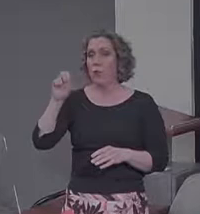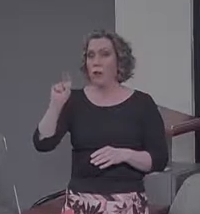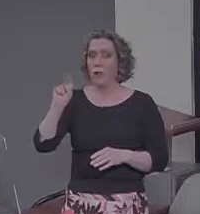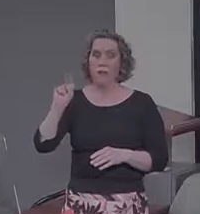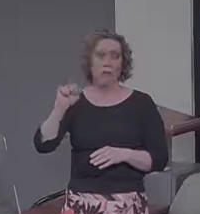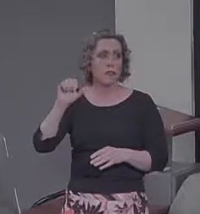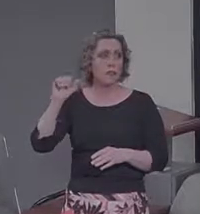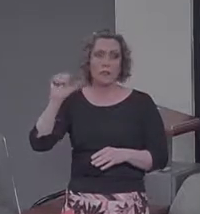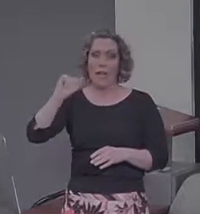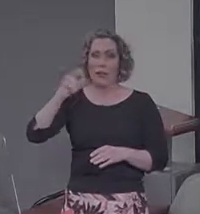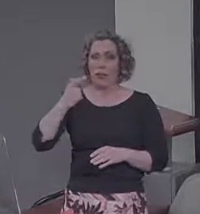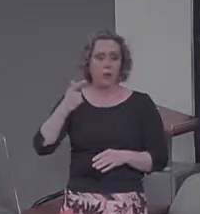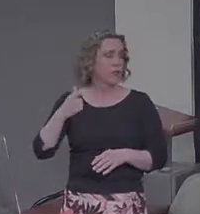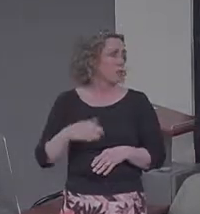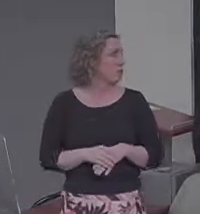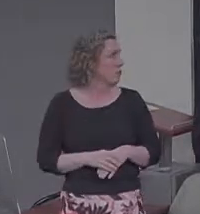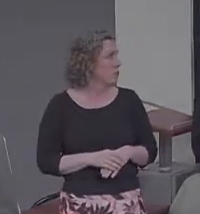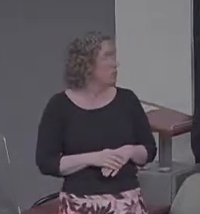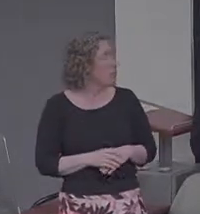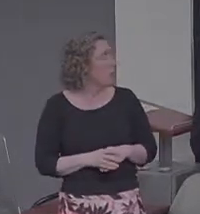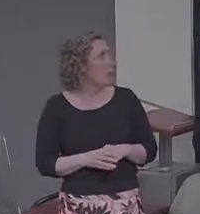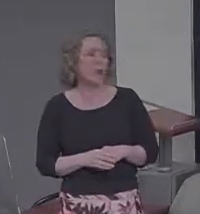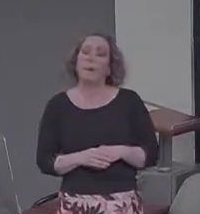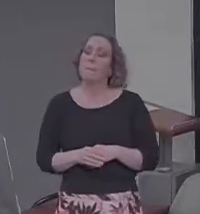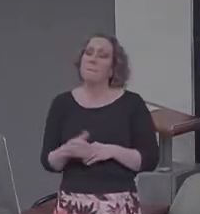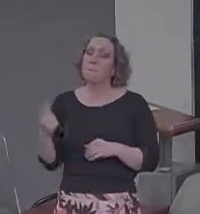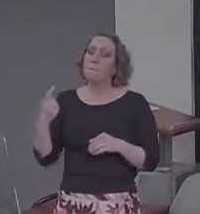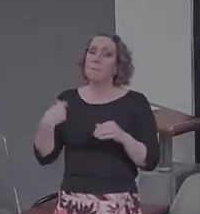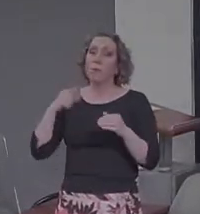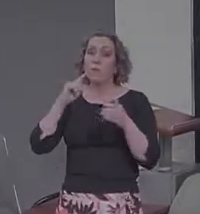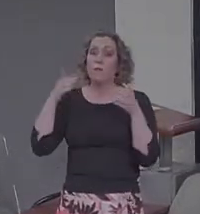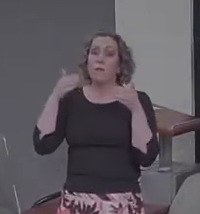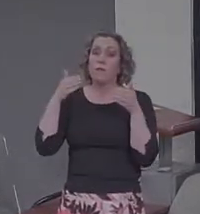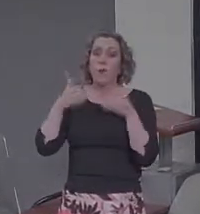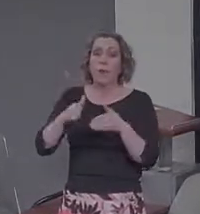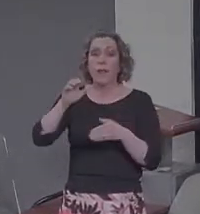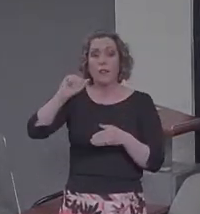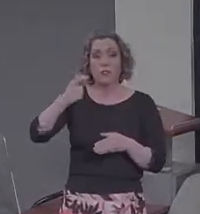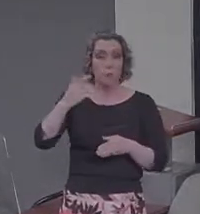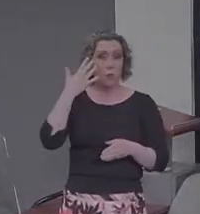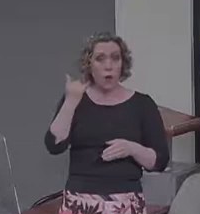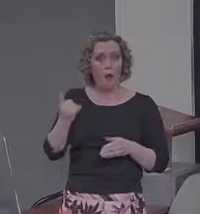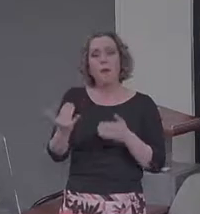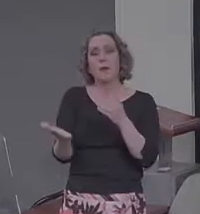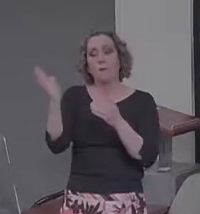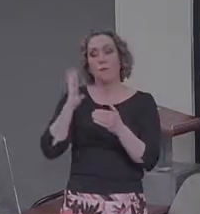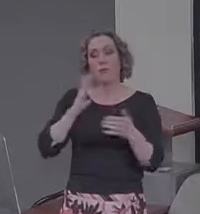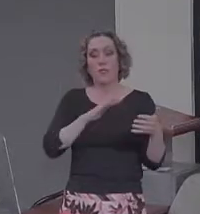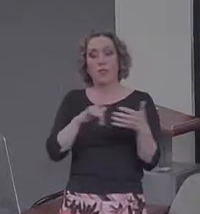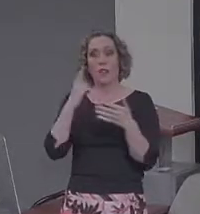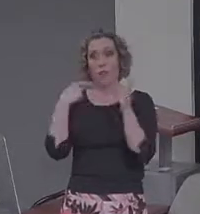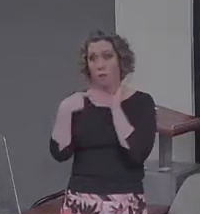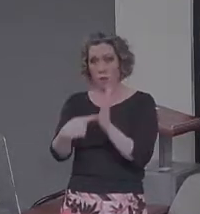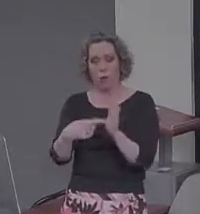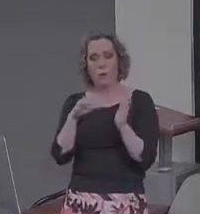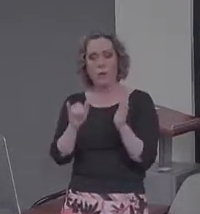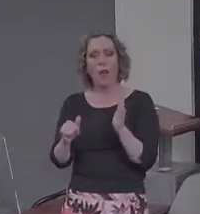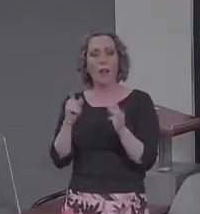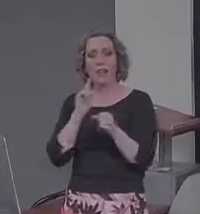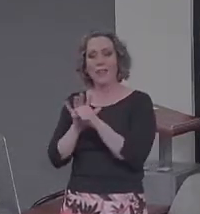lobe. And we focus on this because previous studies have shown that inhibitory TMS,